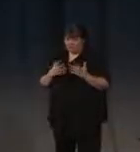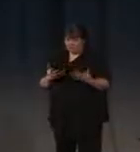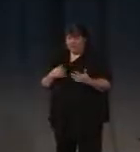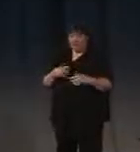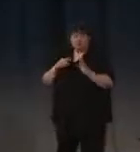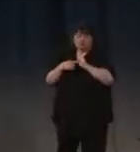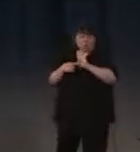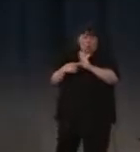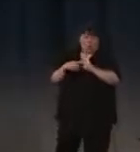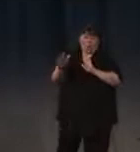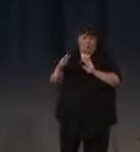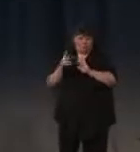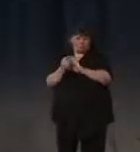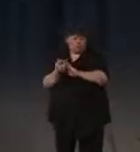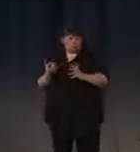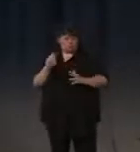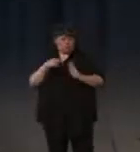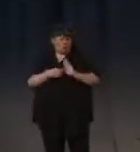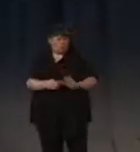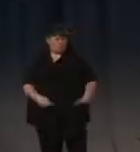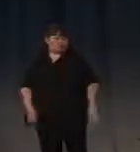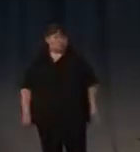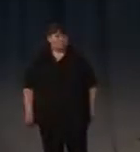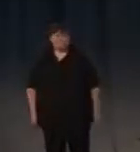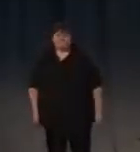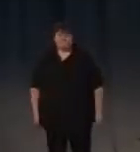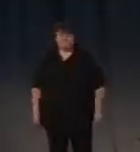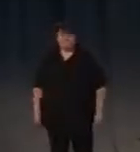get it there. Because I think so could be fun too.